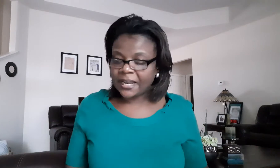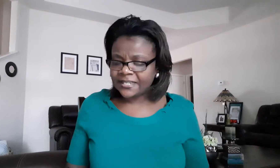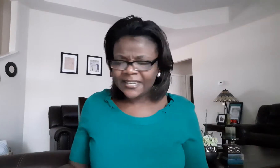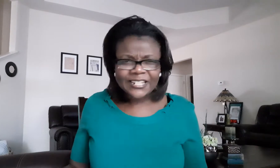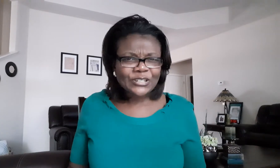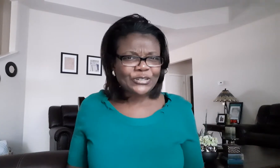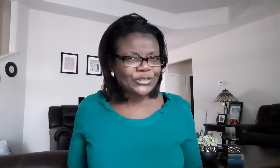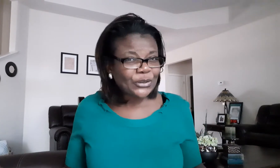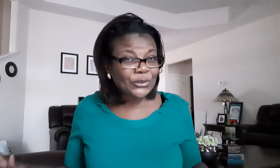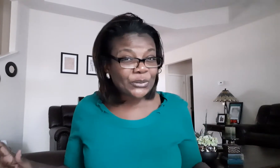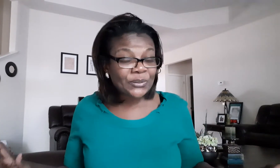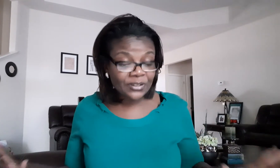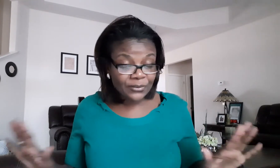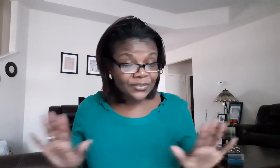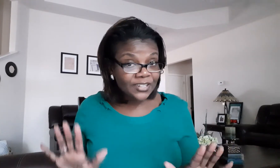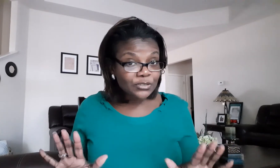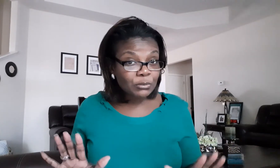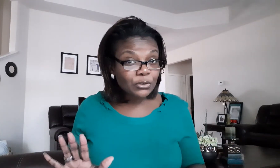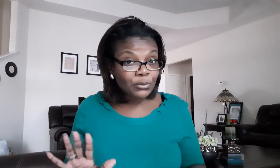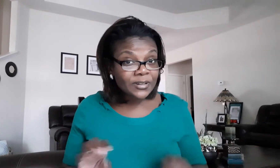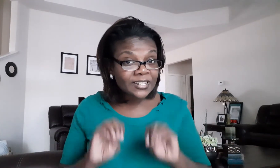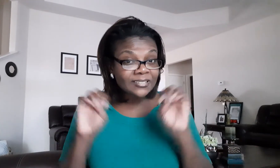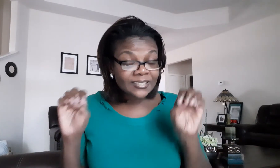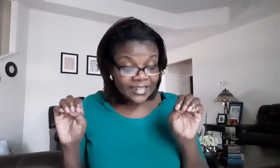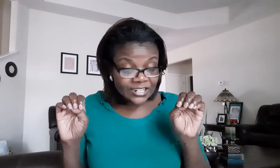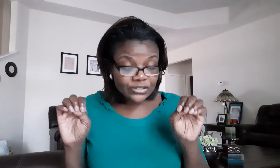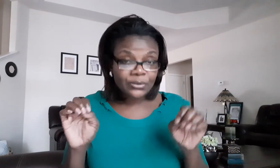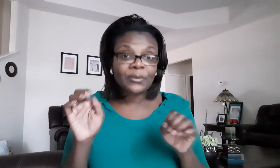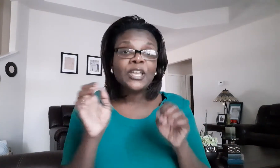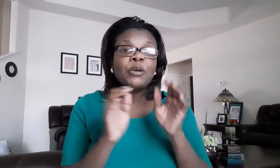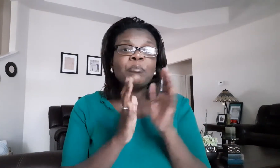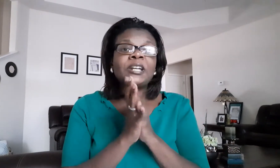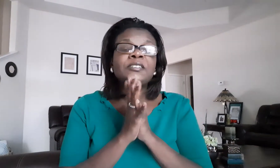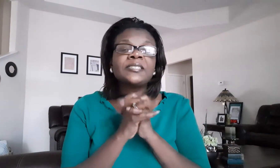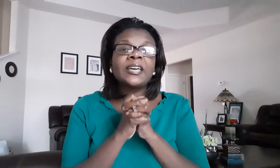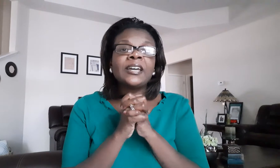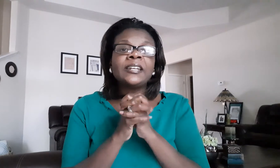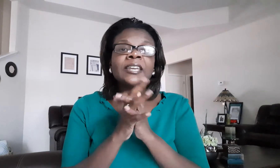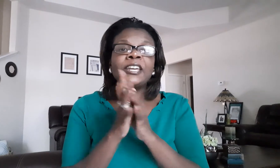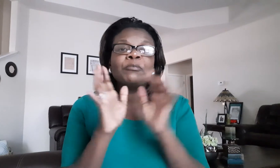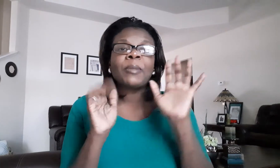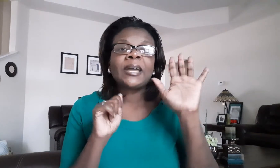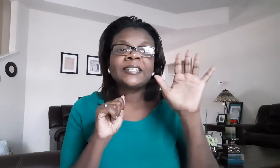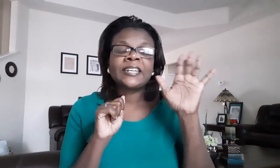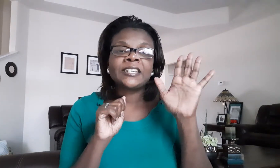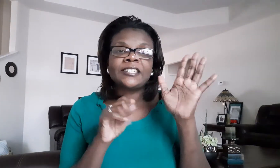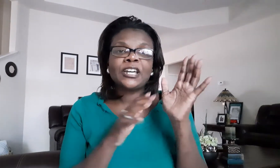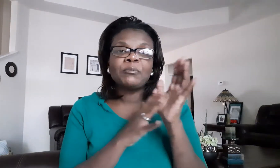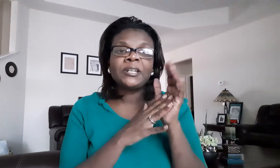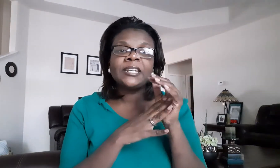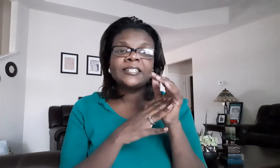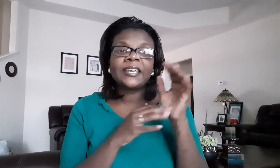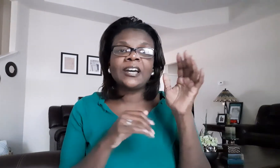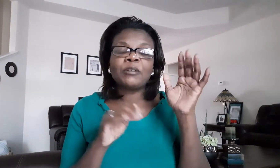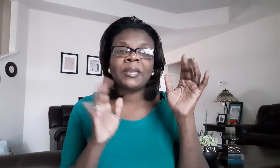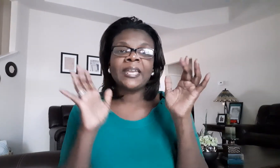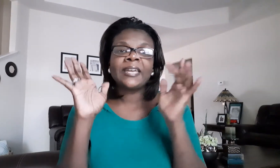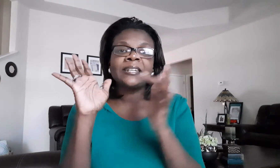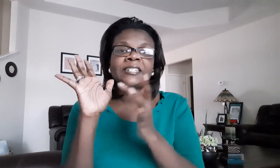i need to show you on this one of course because it's easter but you sign it by taking your dominant um hand and